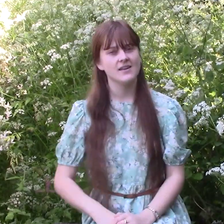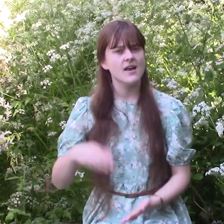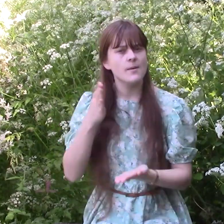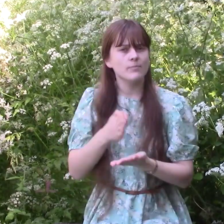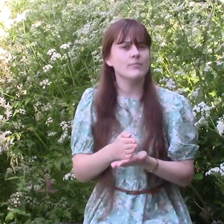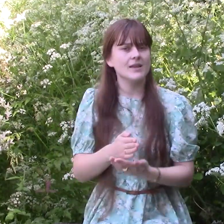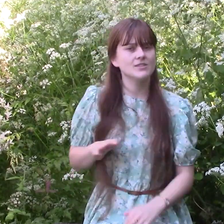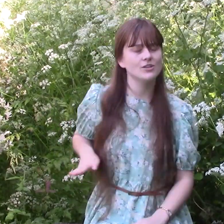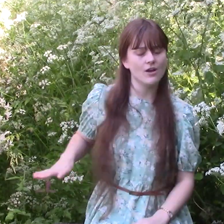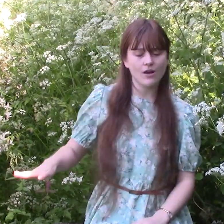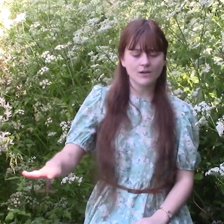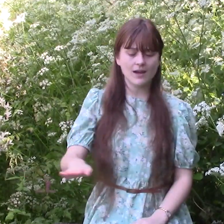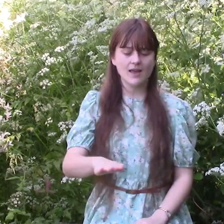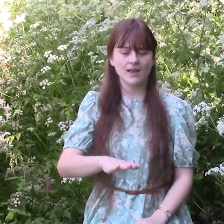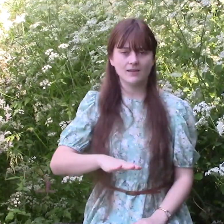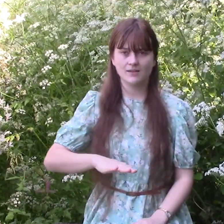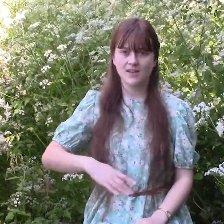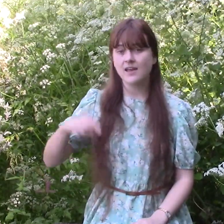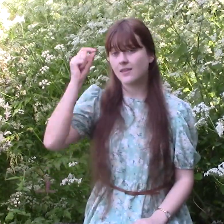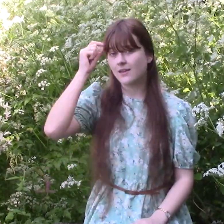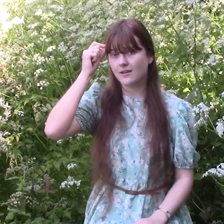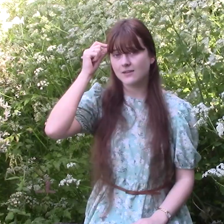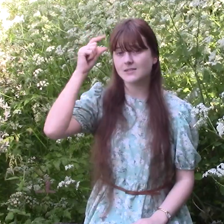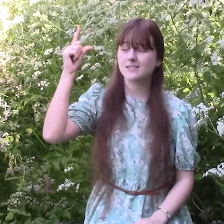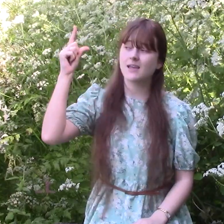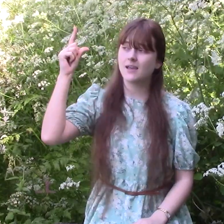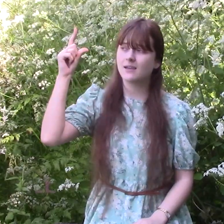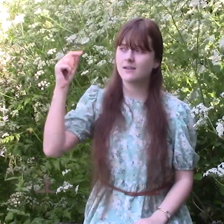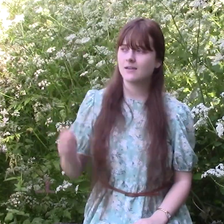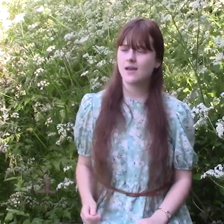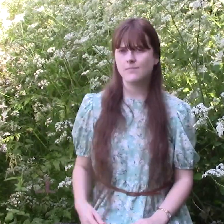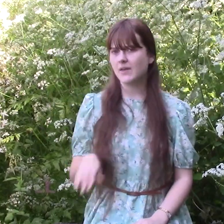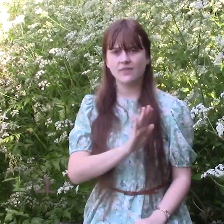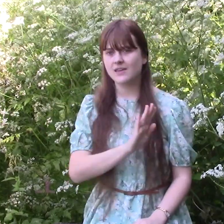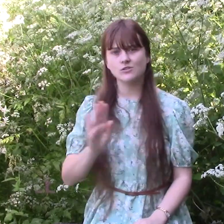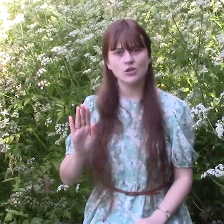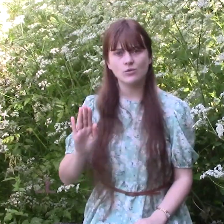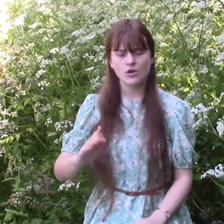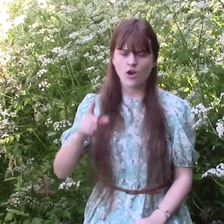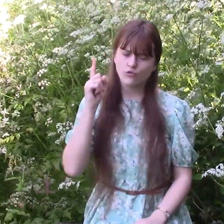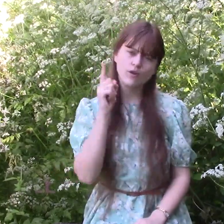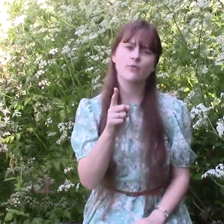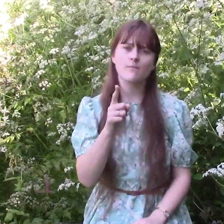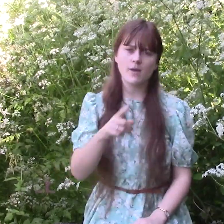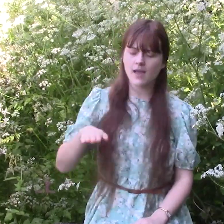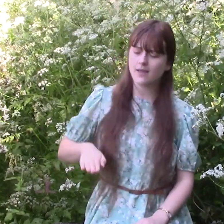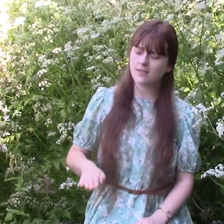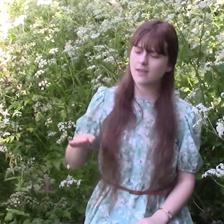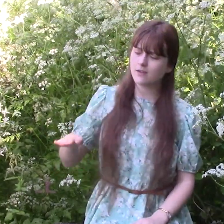Bet you're on land They understand Bet they don't reprimand their